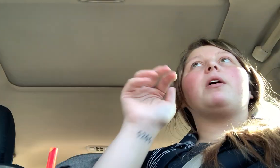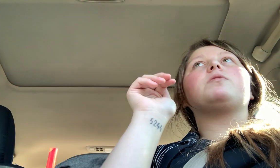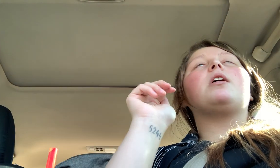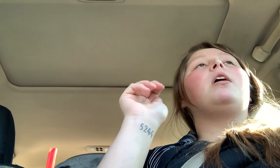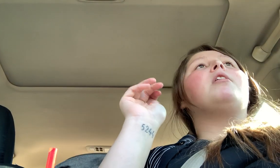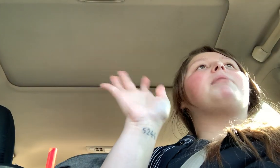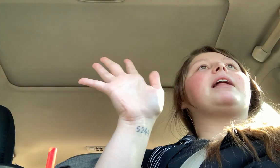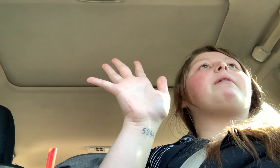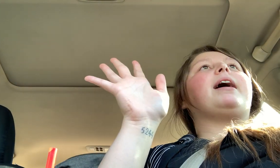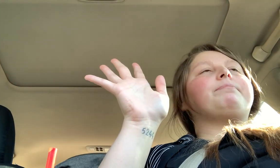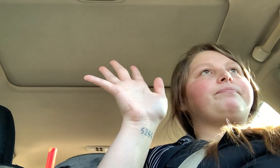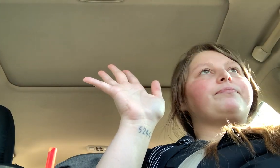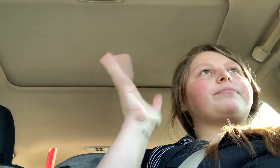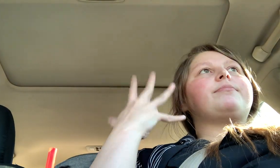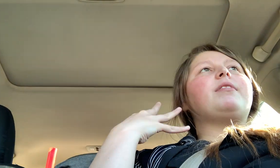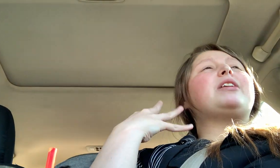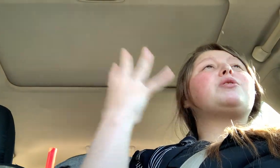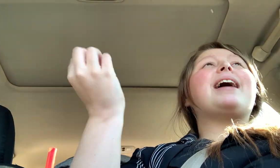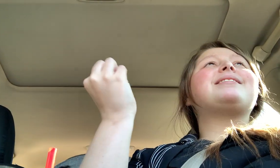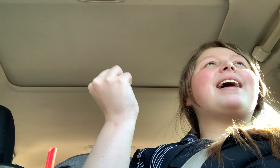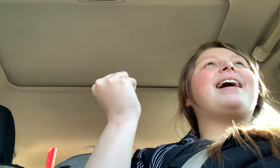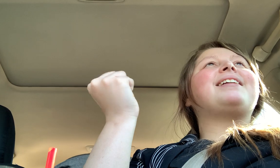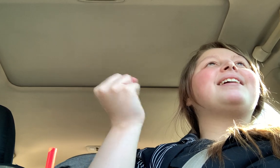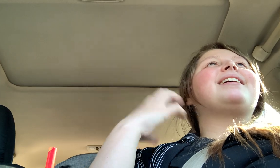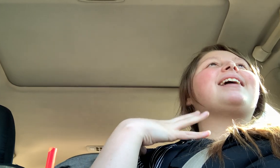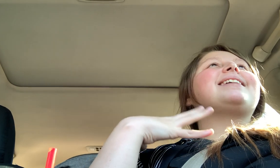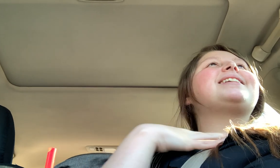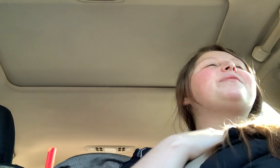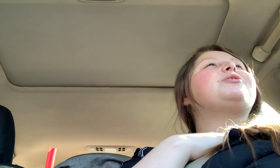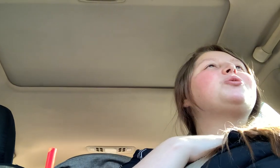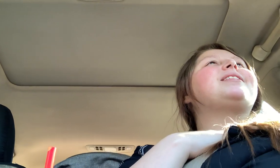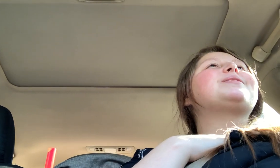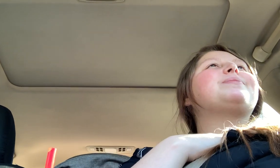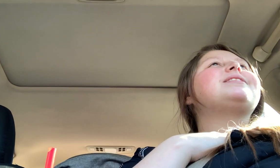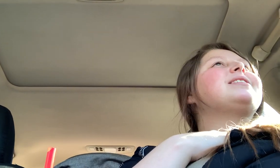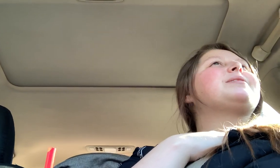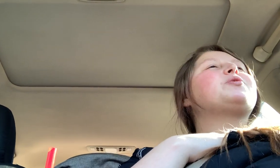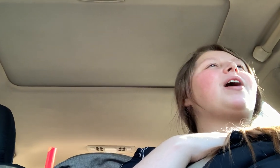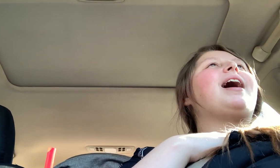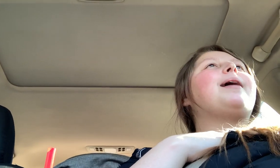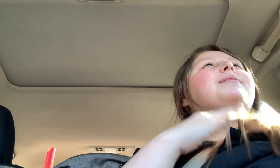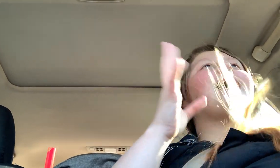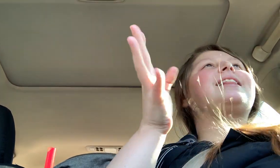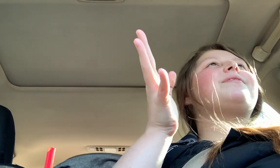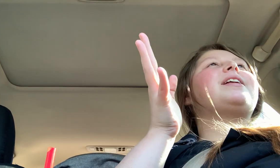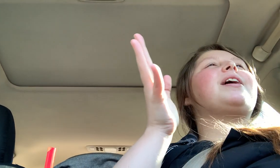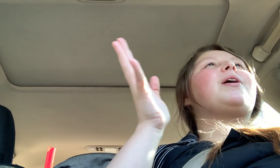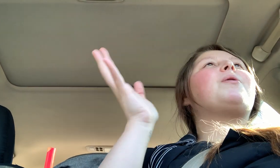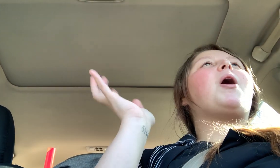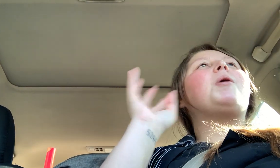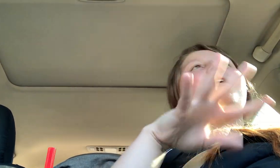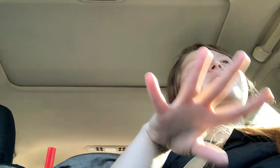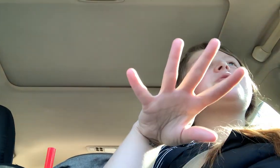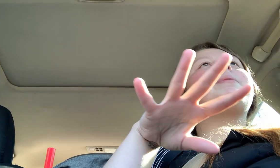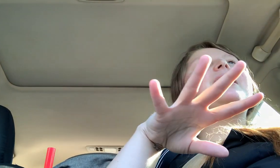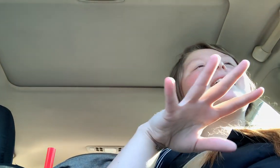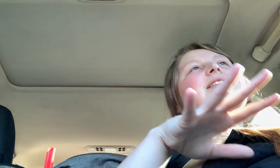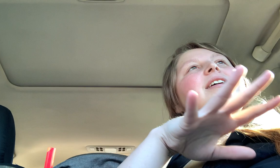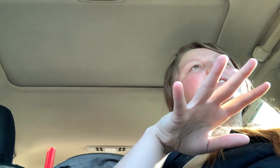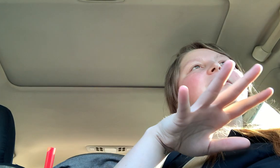most. anyway, so that's that. Like I said, if you enjoy this, please hit subscribe, like the video. All my social media is linked in